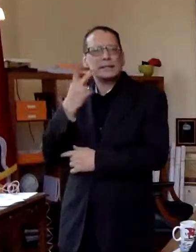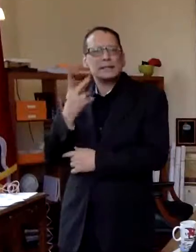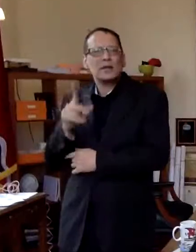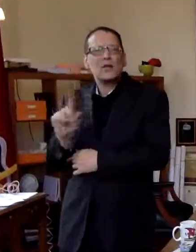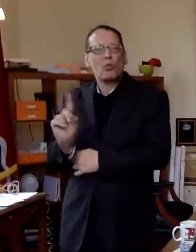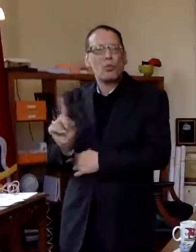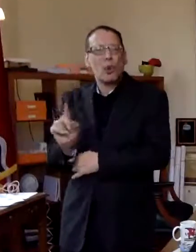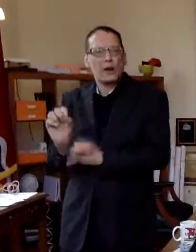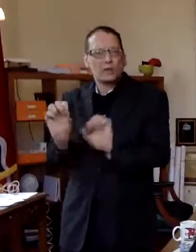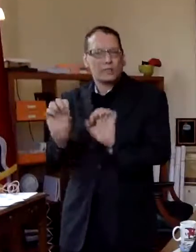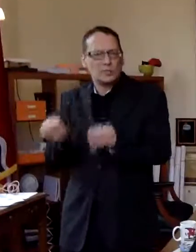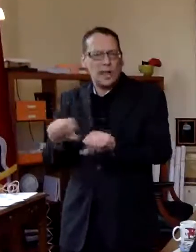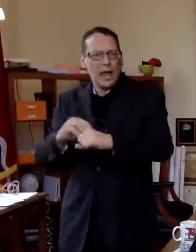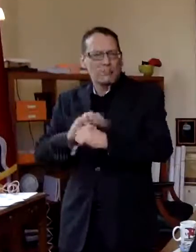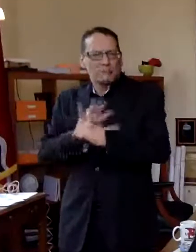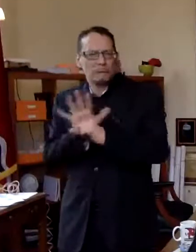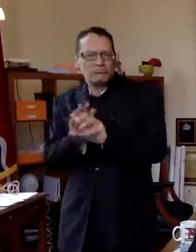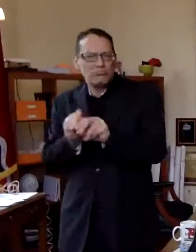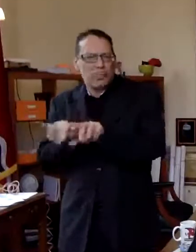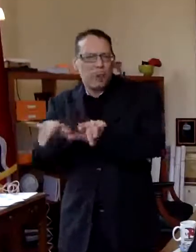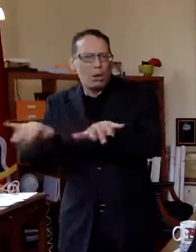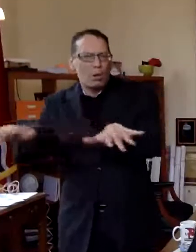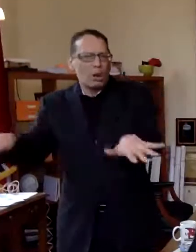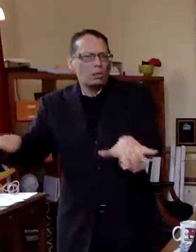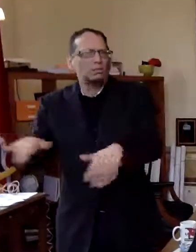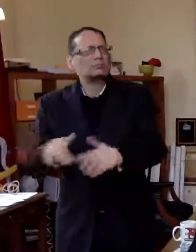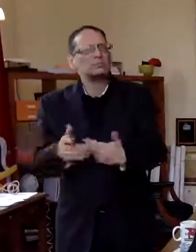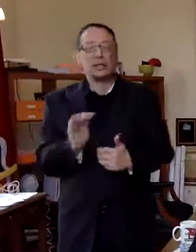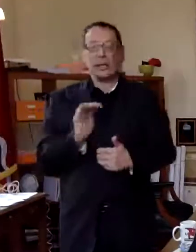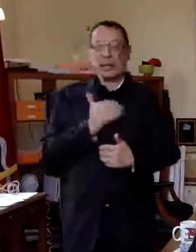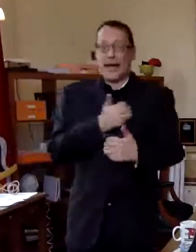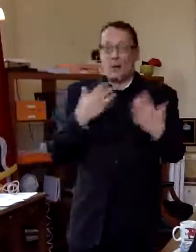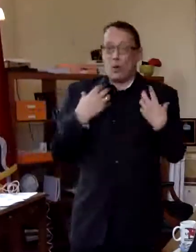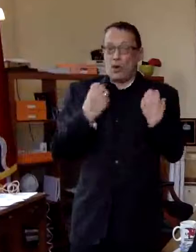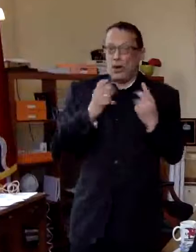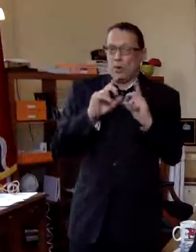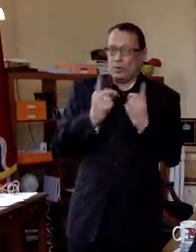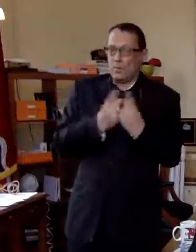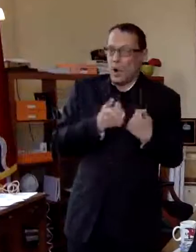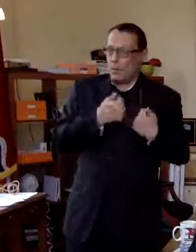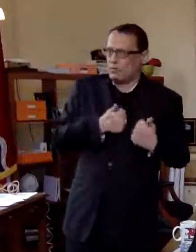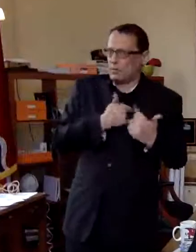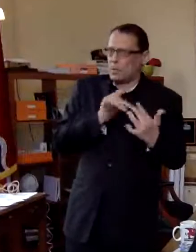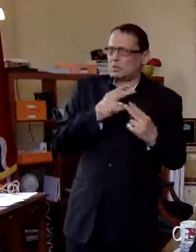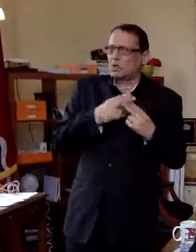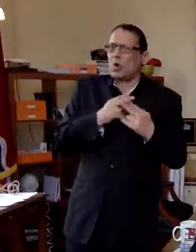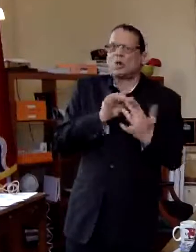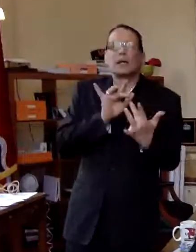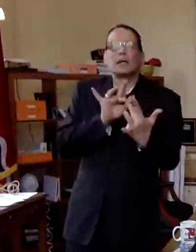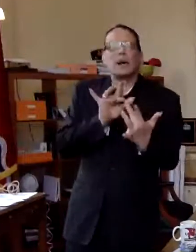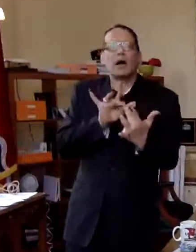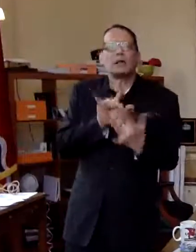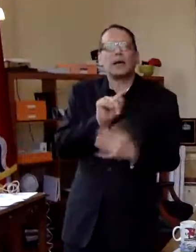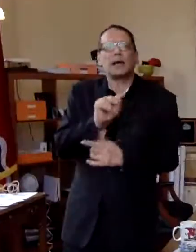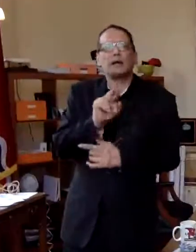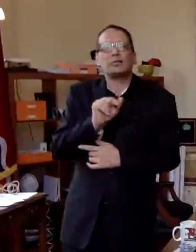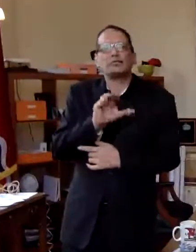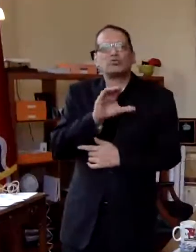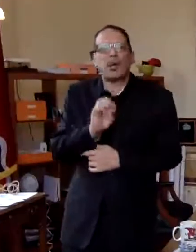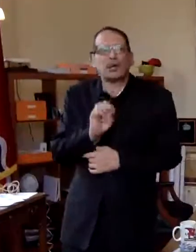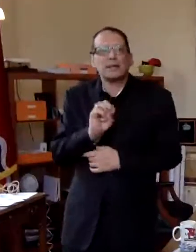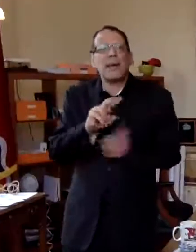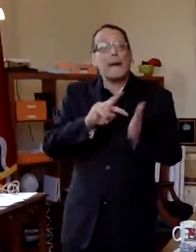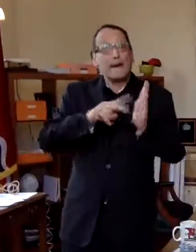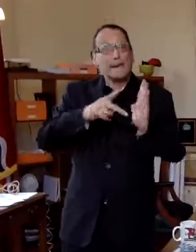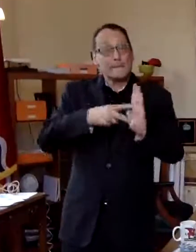spreading uh in the community our uh health department is doing a great job at contact tracing what that means is if you have someone who has a